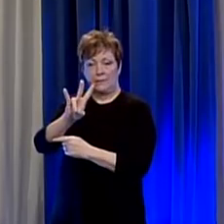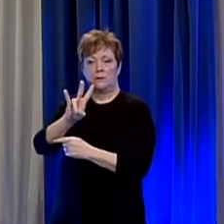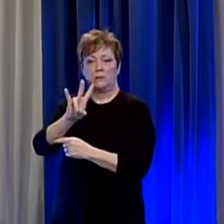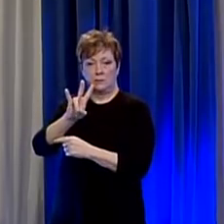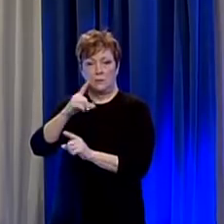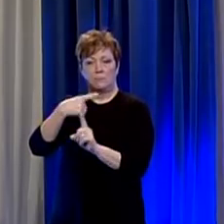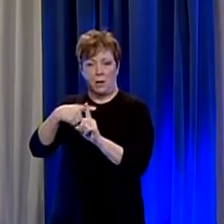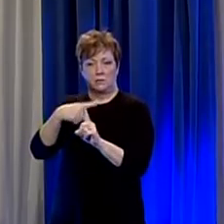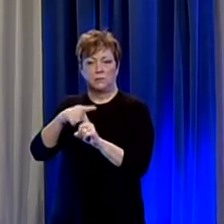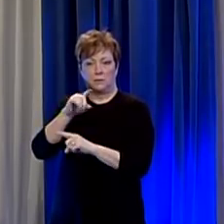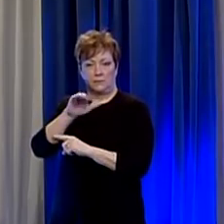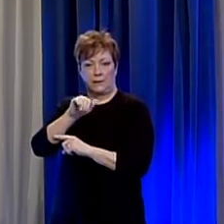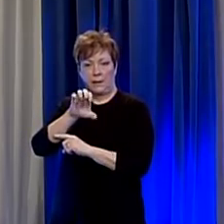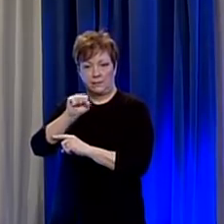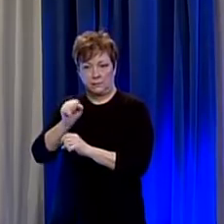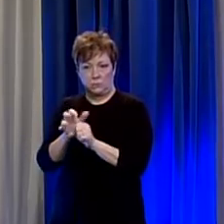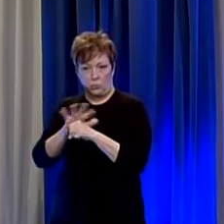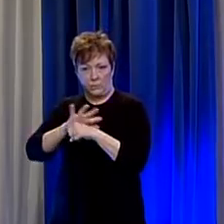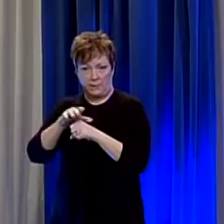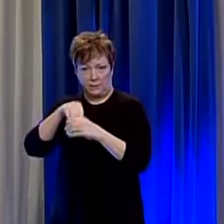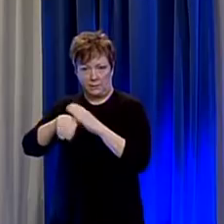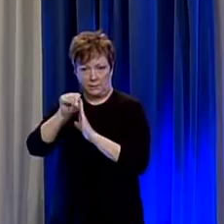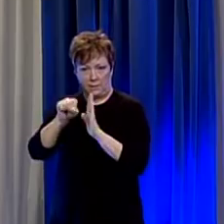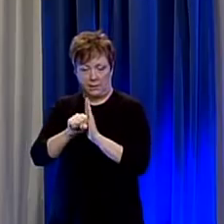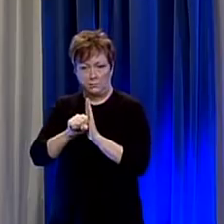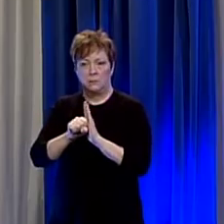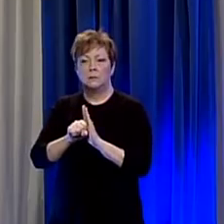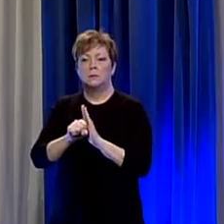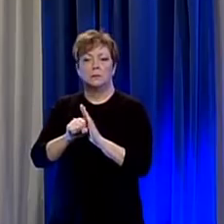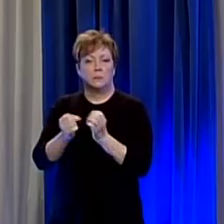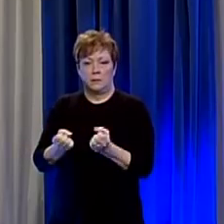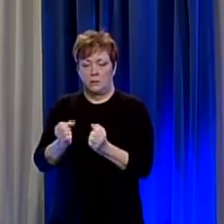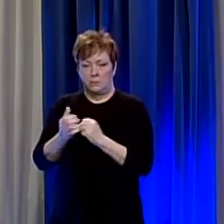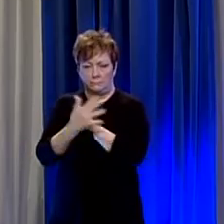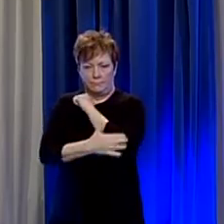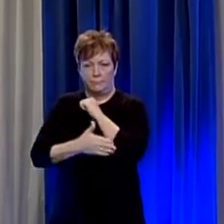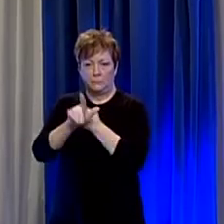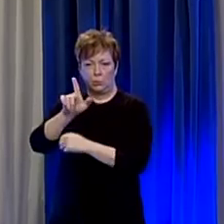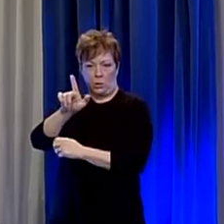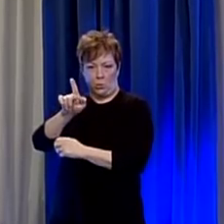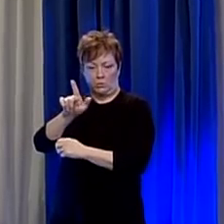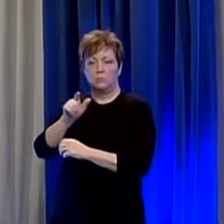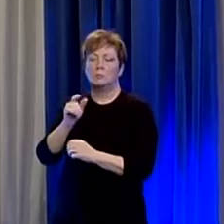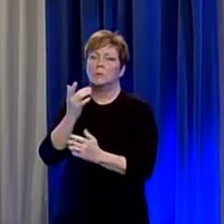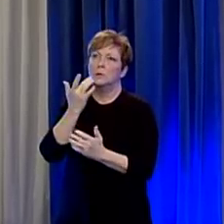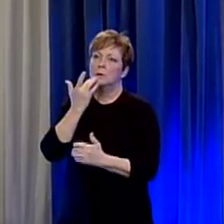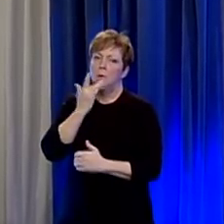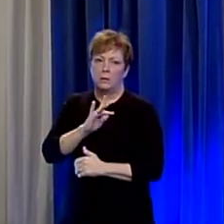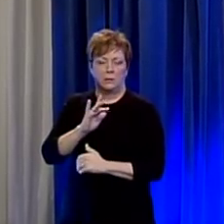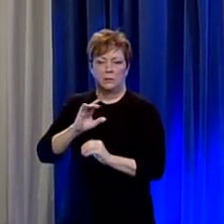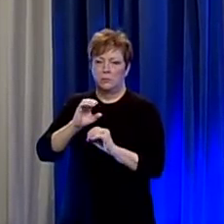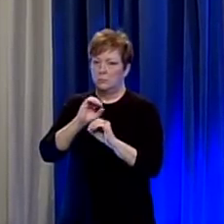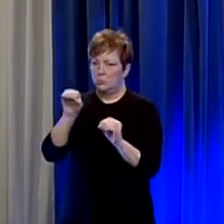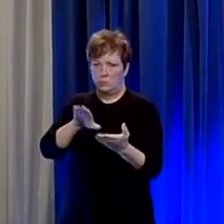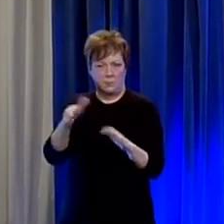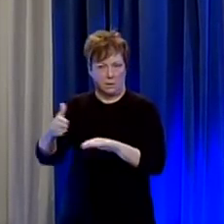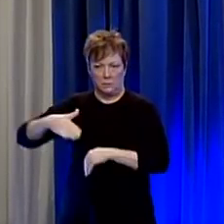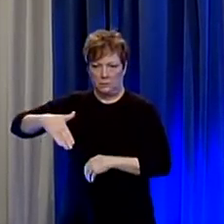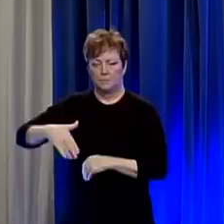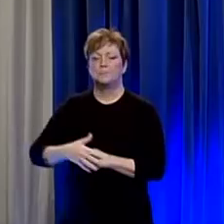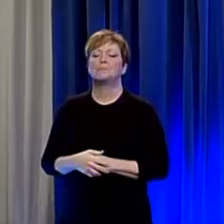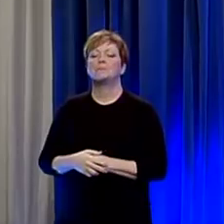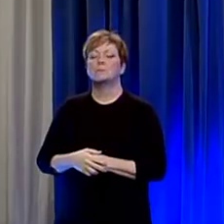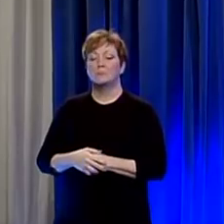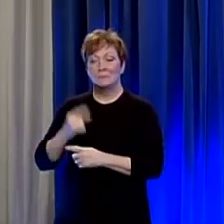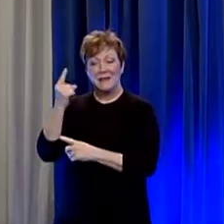far these are over 21 counties fortunately Alabama has not seen any deaths so far a full half